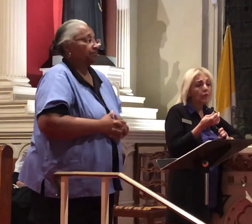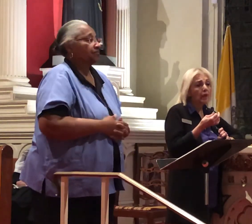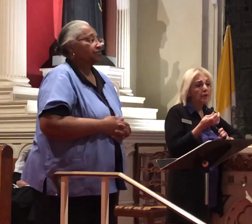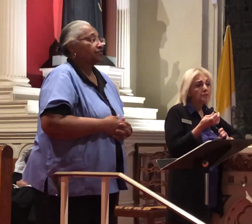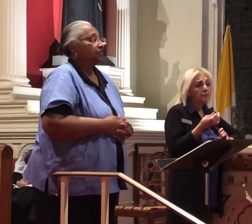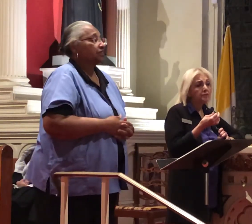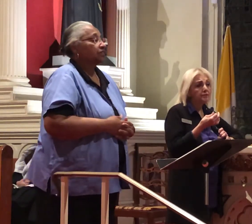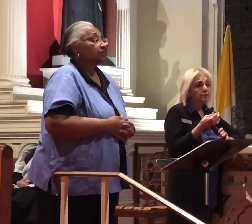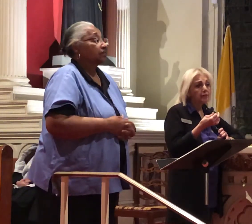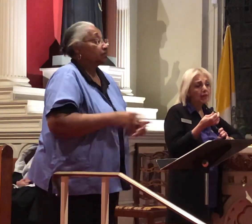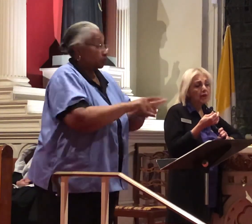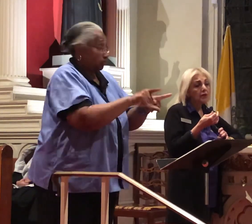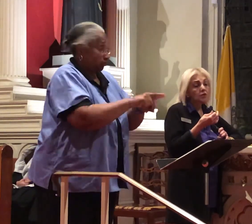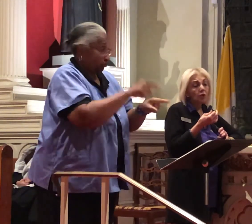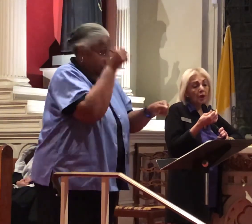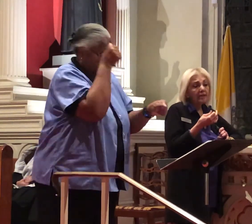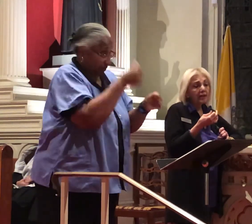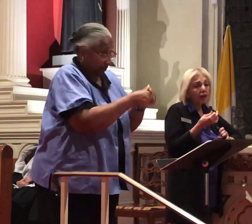and just remember